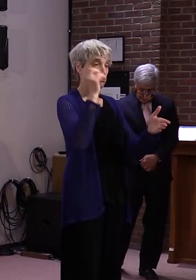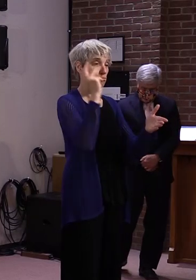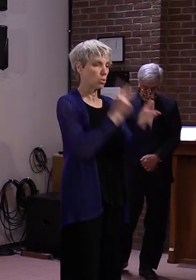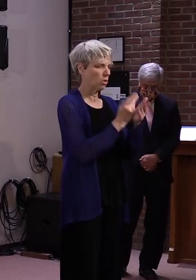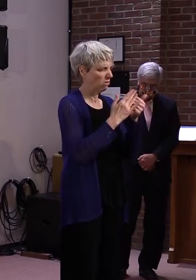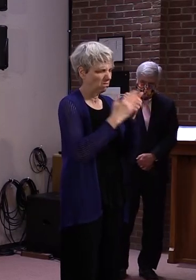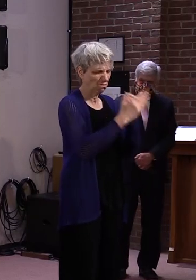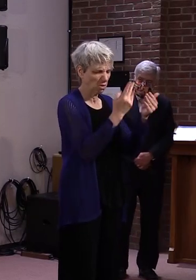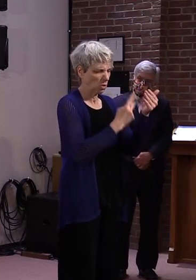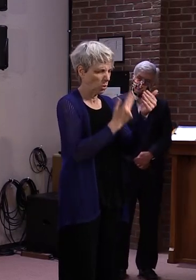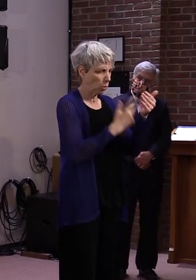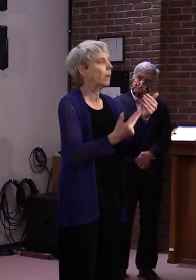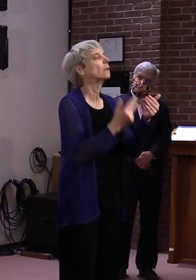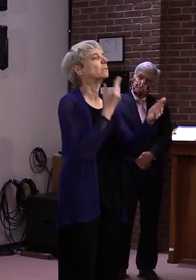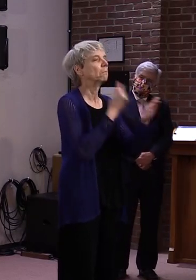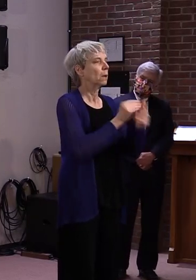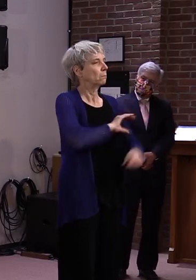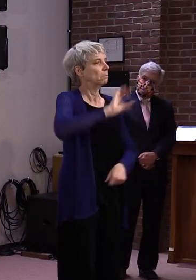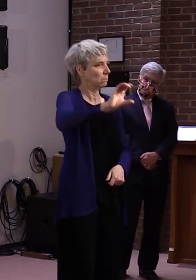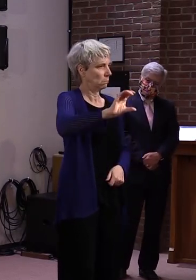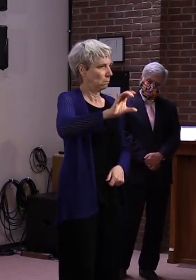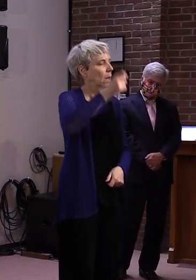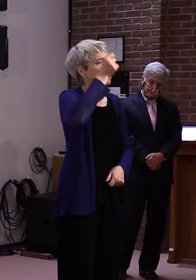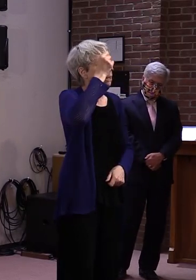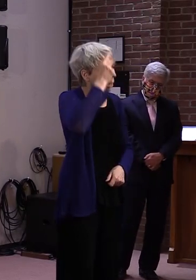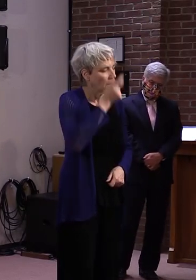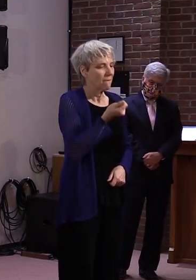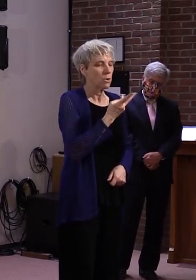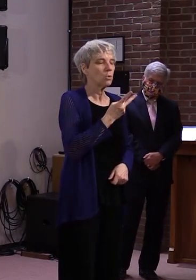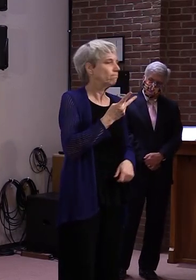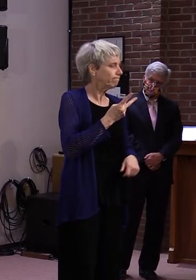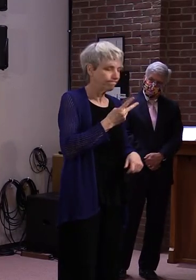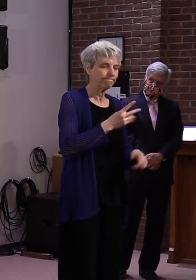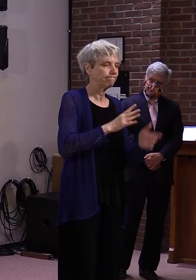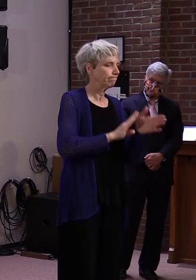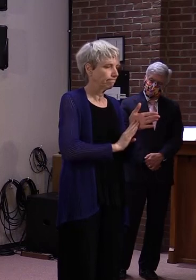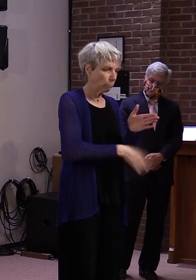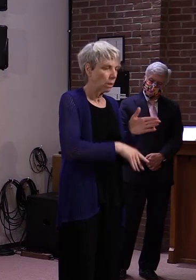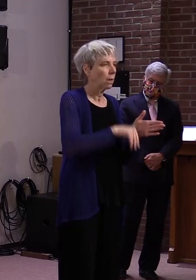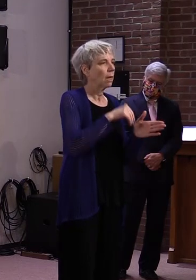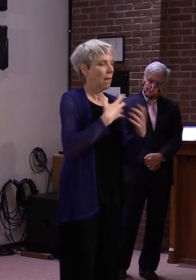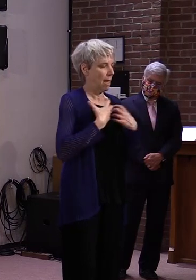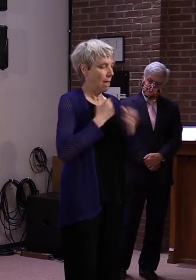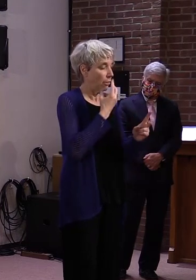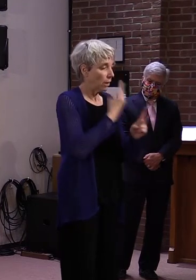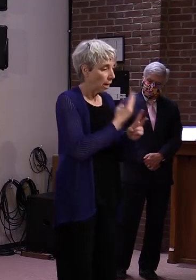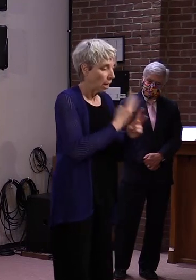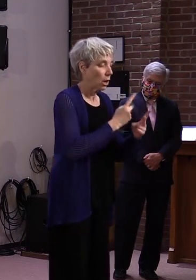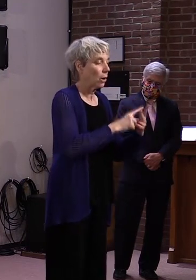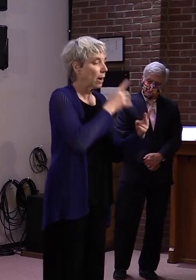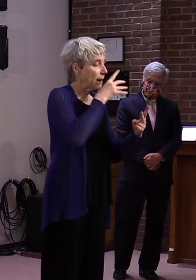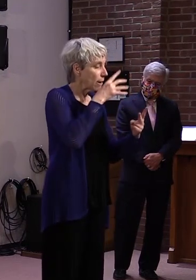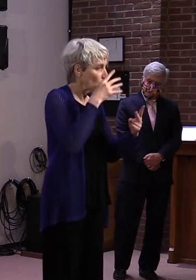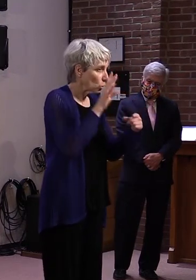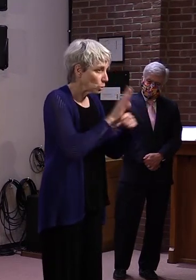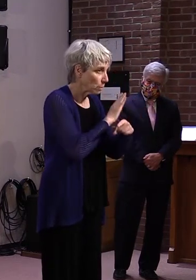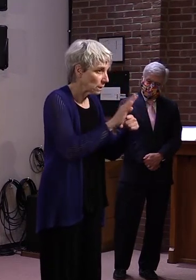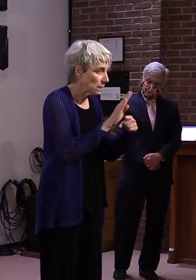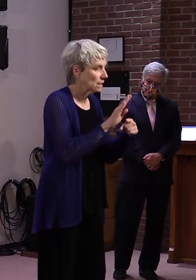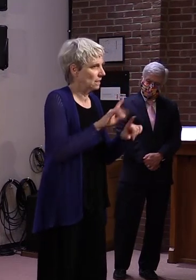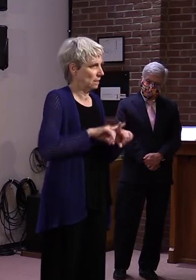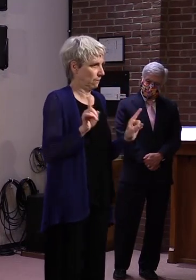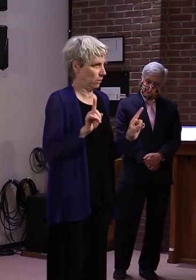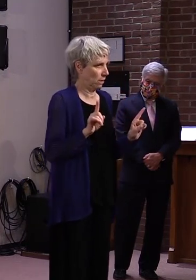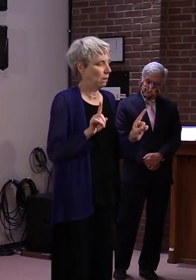There are a few exceptions we want to make sure Vermonters are aware of. The recovery grant programs for health care and agricultural businesses will be